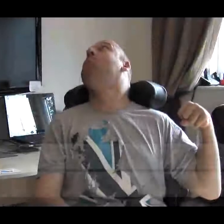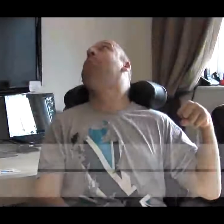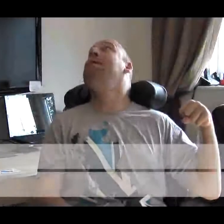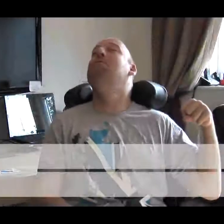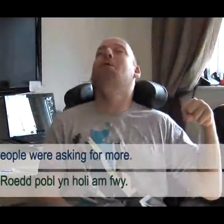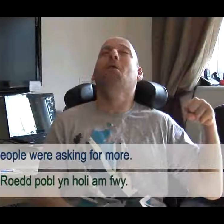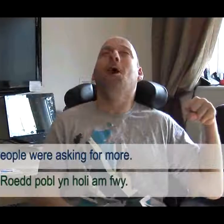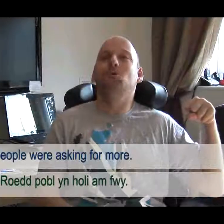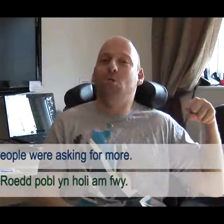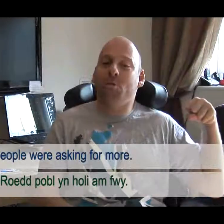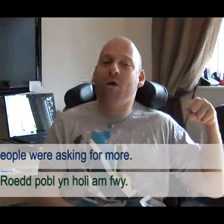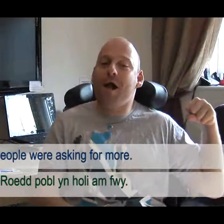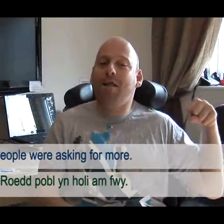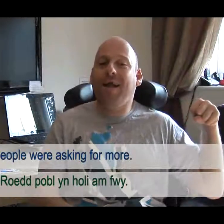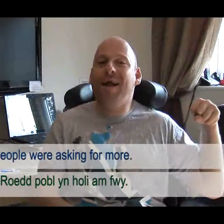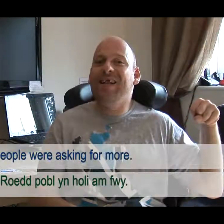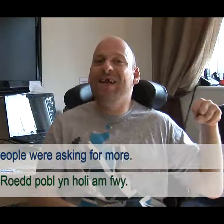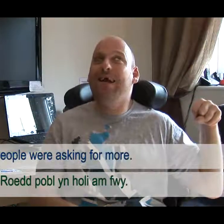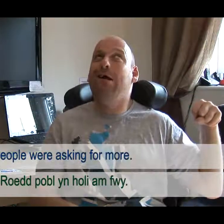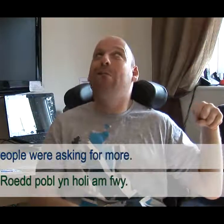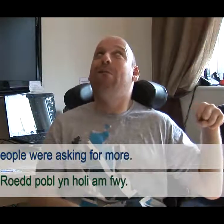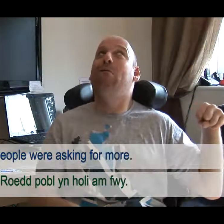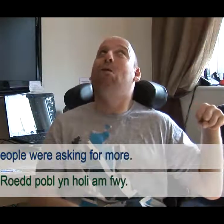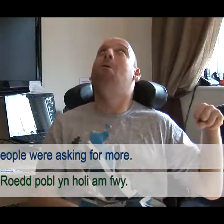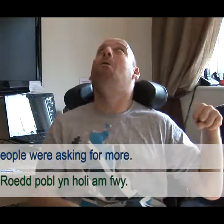People were asking for more.